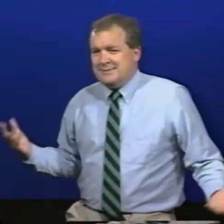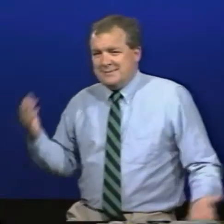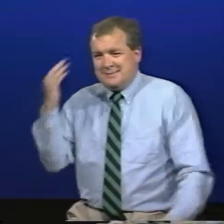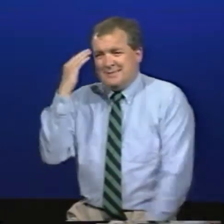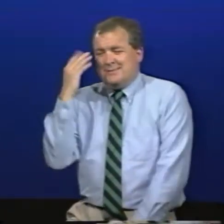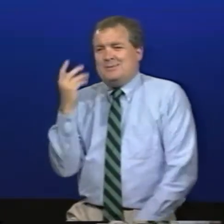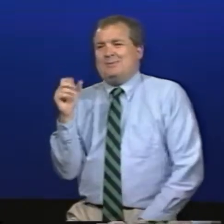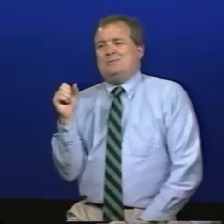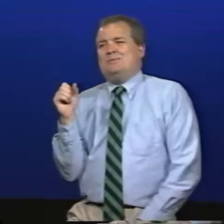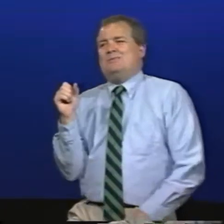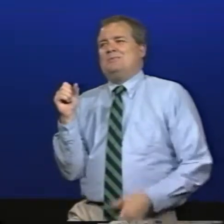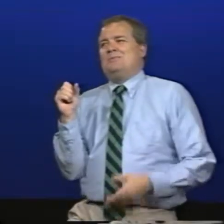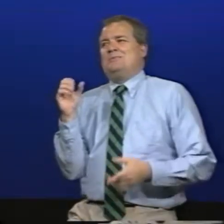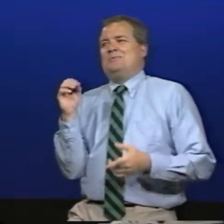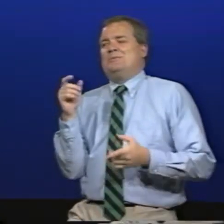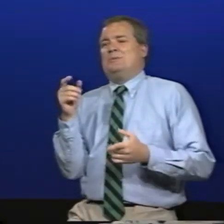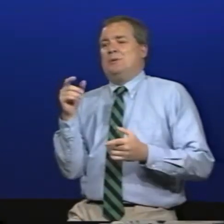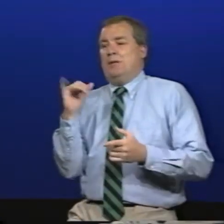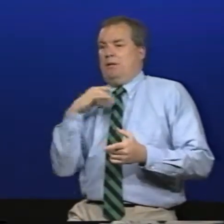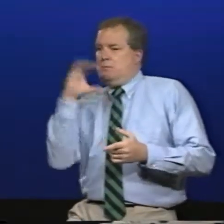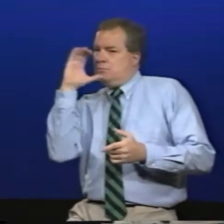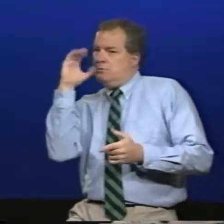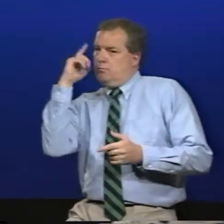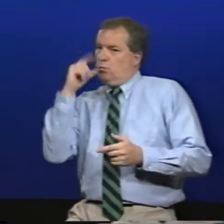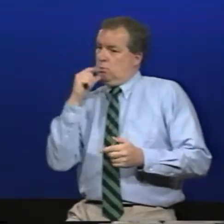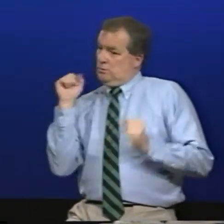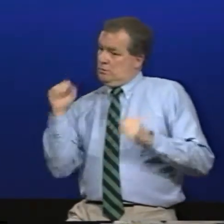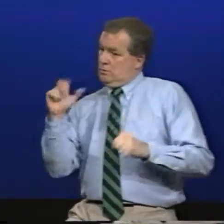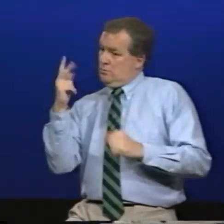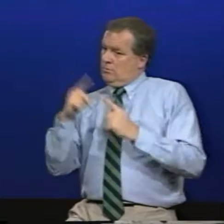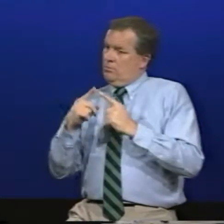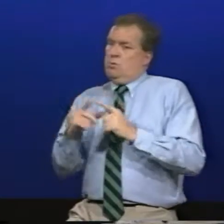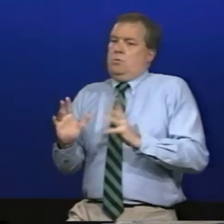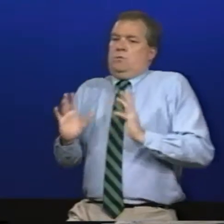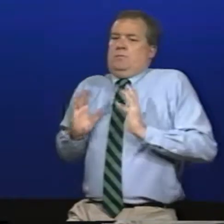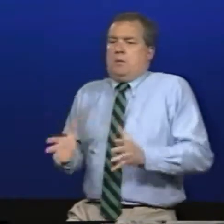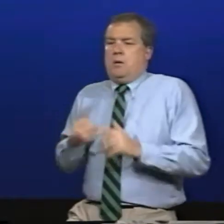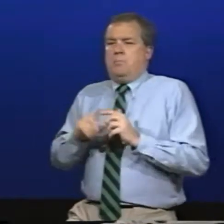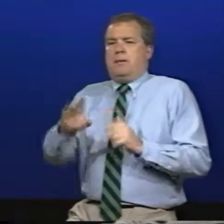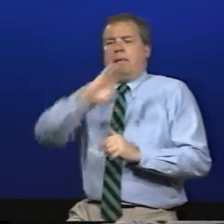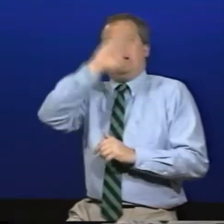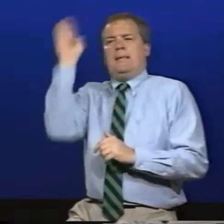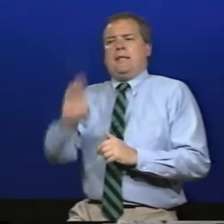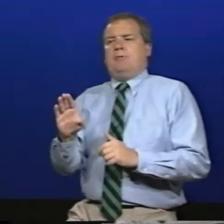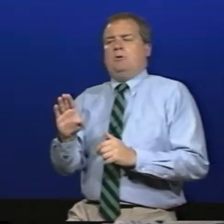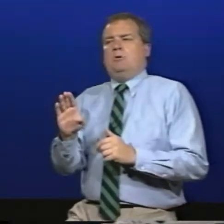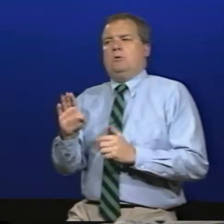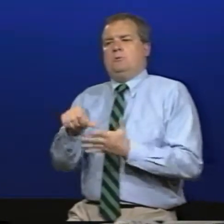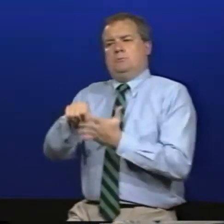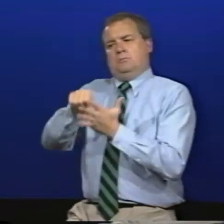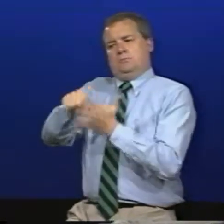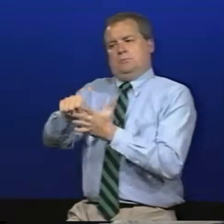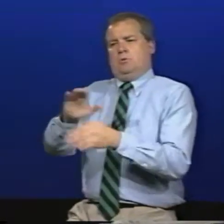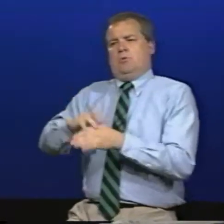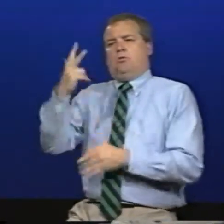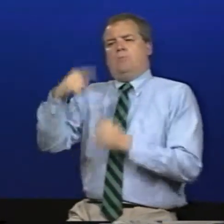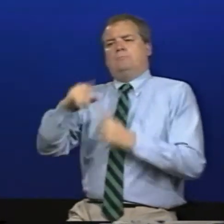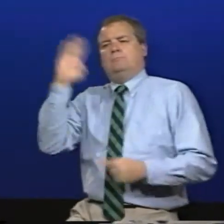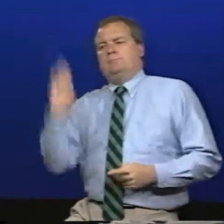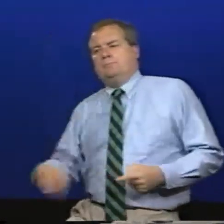next thing you know you're behind by two so if you find someone who can do a three-point basket that's great but it's never been